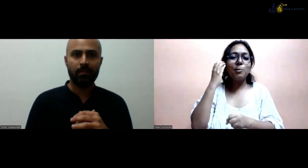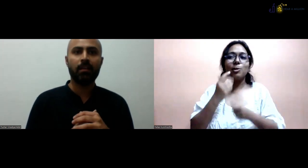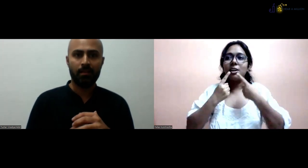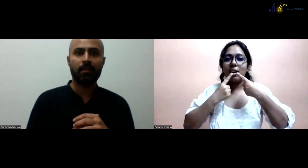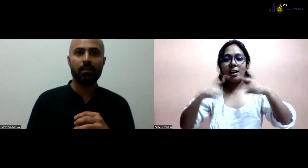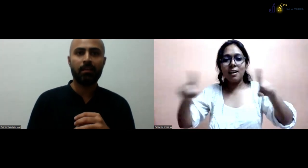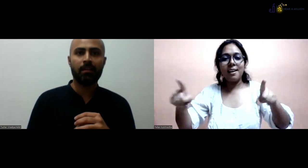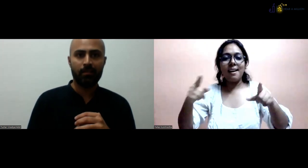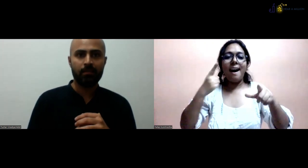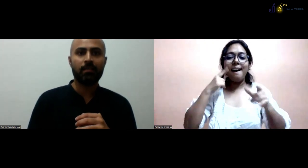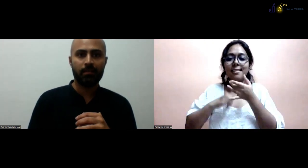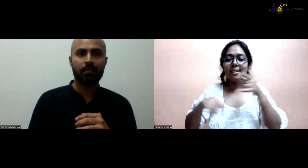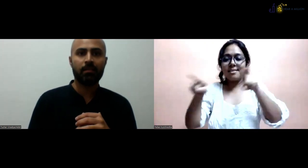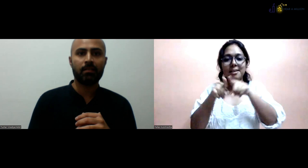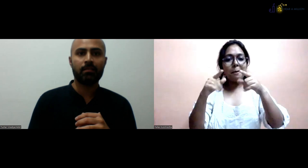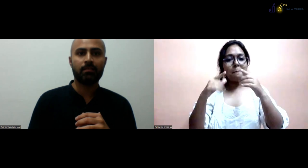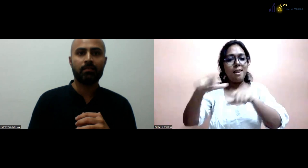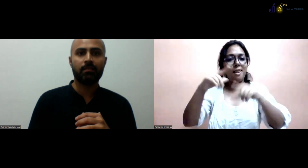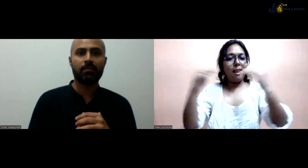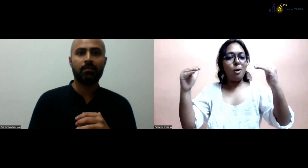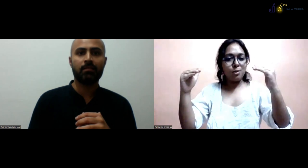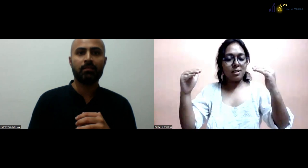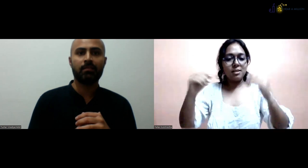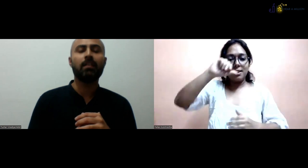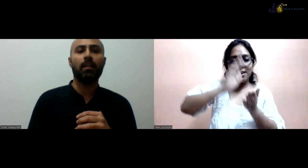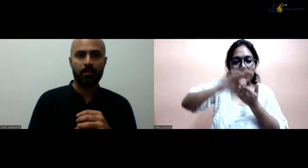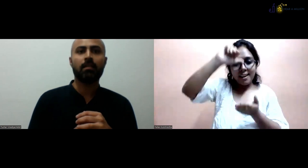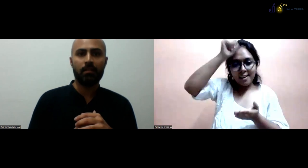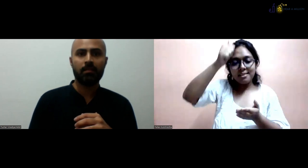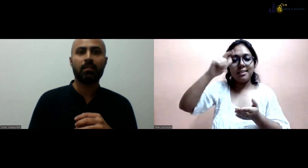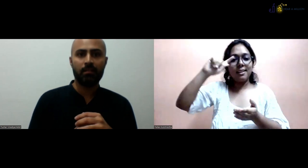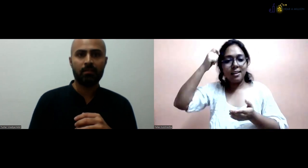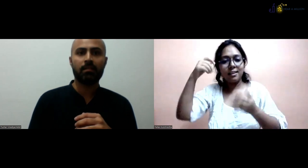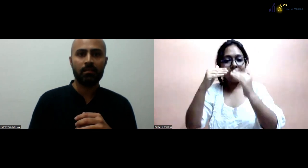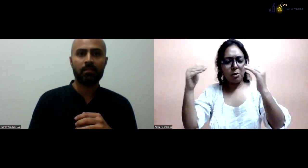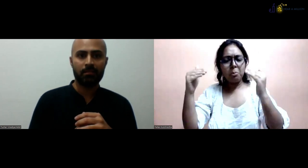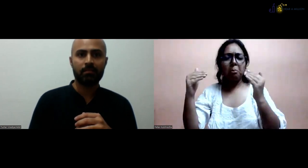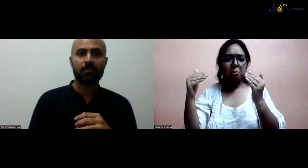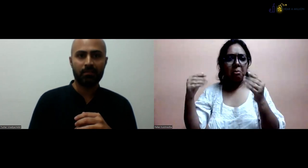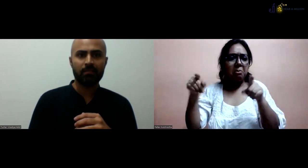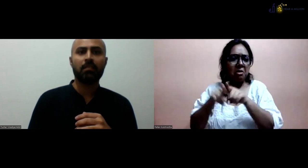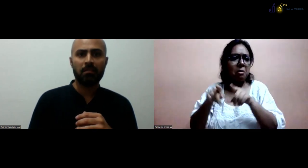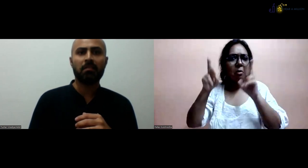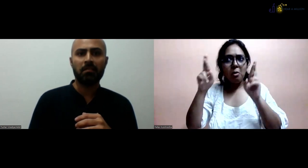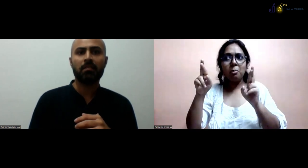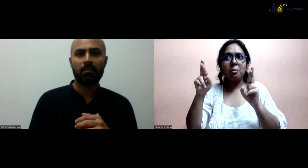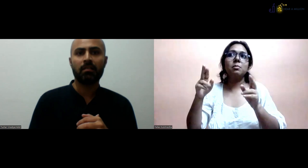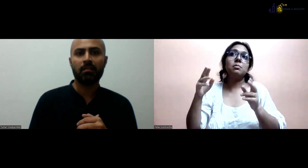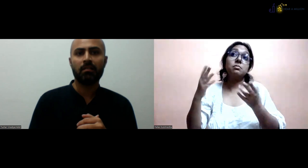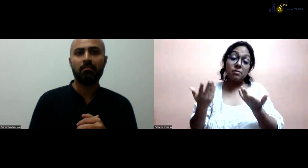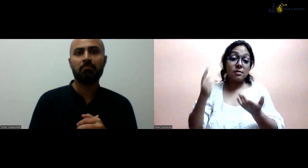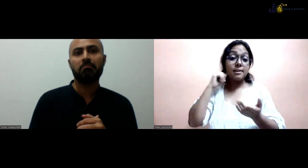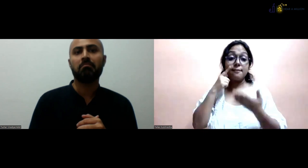Said, Saban said, right, the Prime Minister has announced that Indian Sign Language is equivalent to Hindi, English and all other languages.